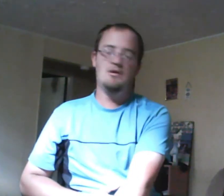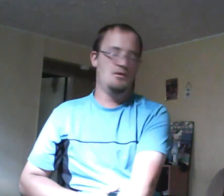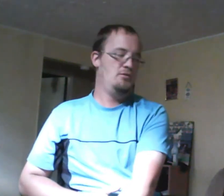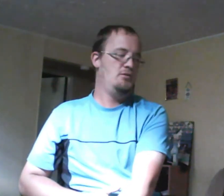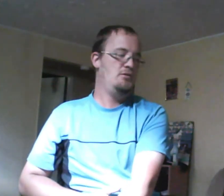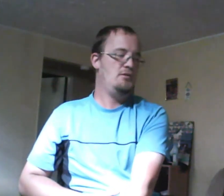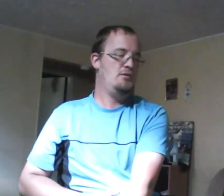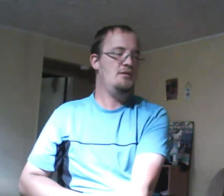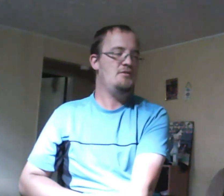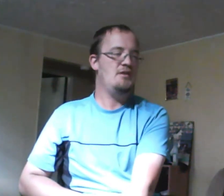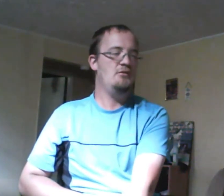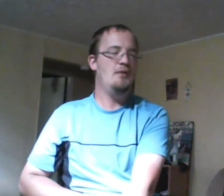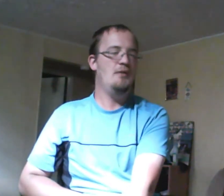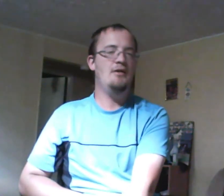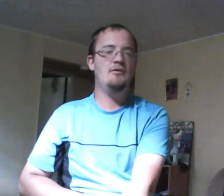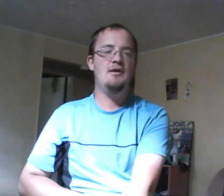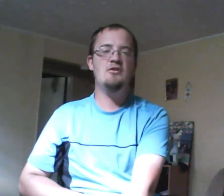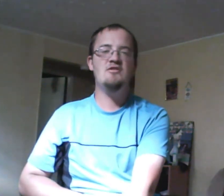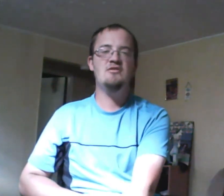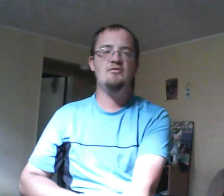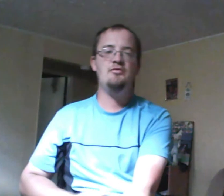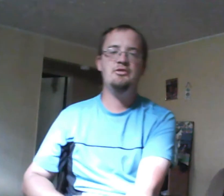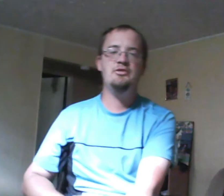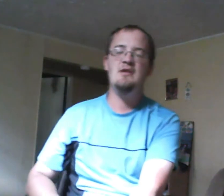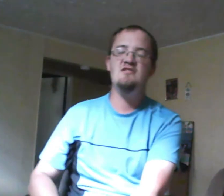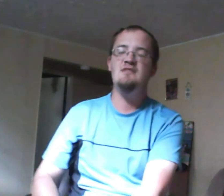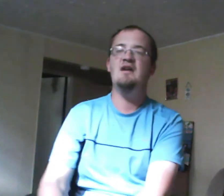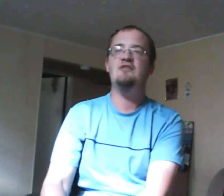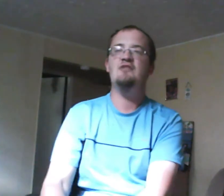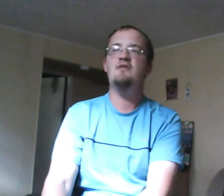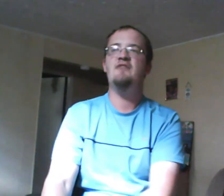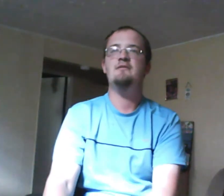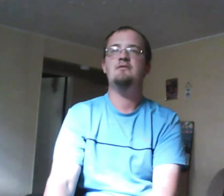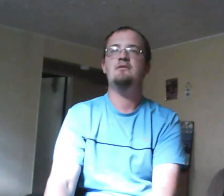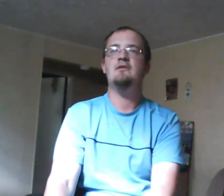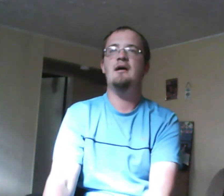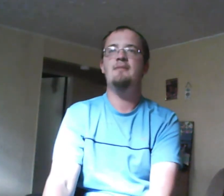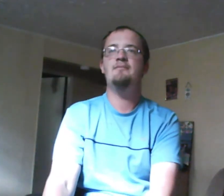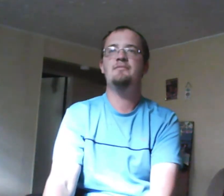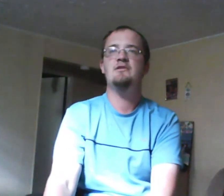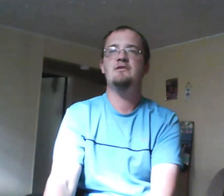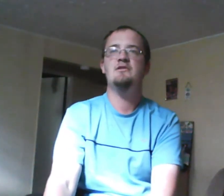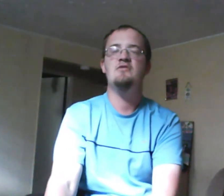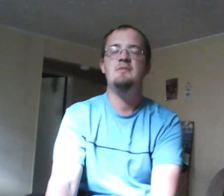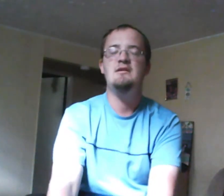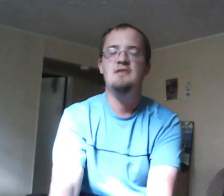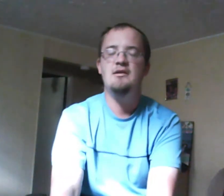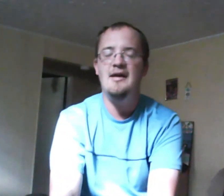killing himself well of course the writers didn't want to glorify suicide by telling how it happened